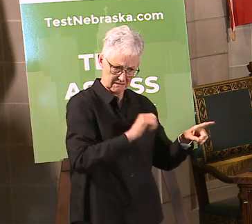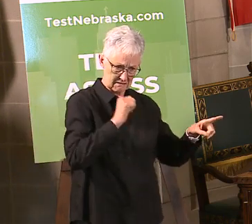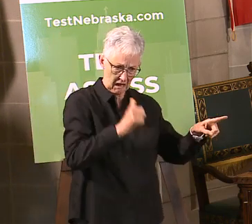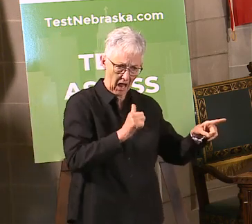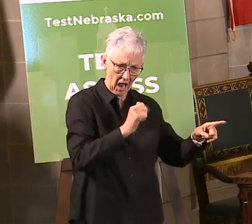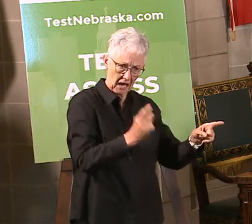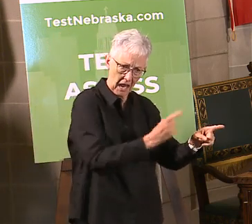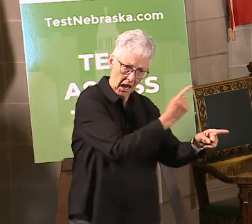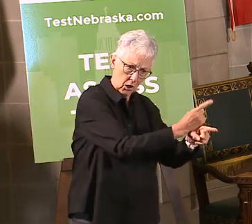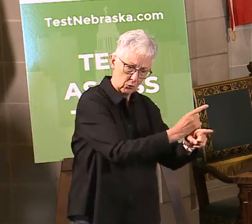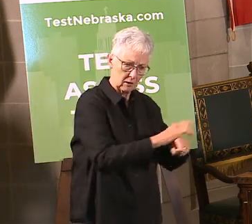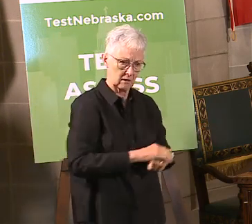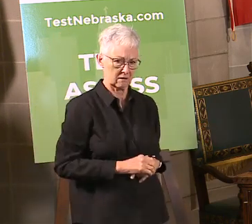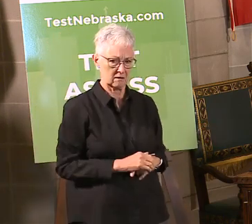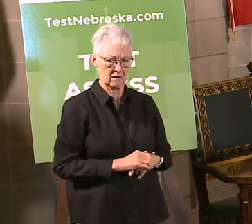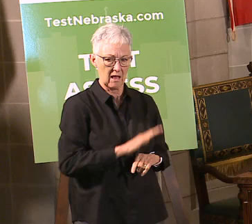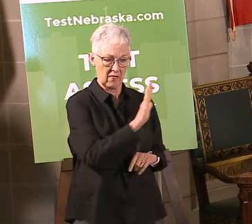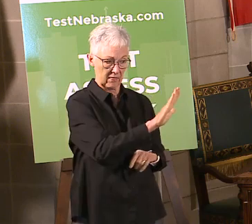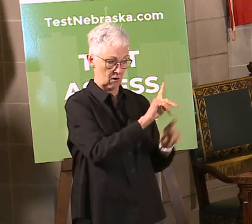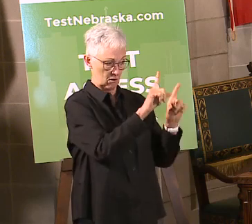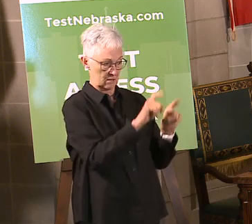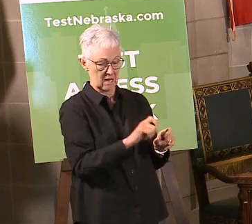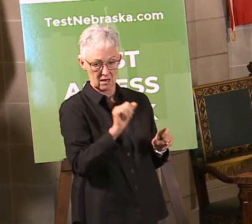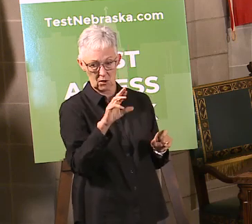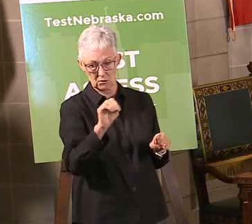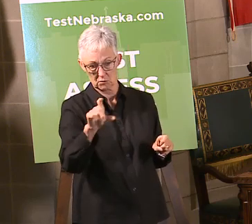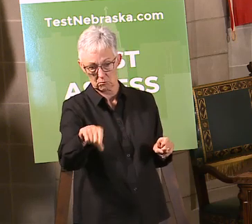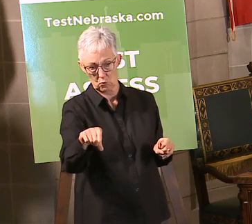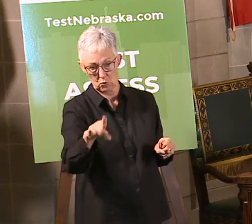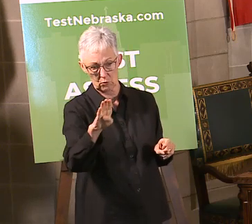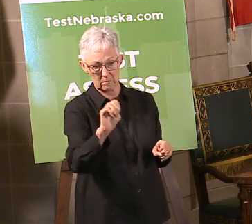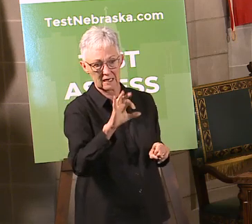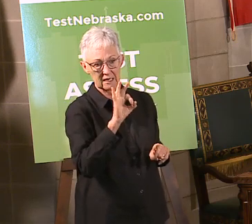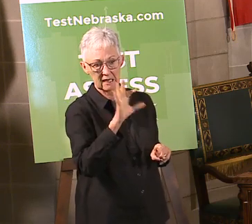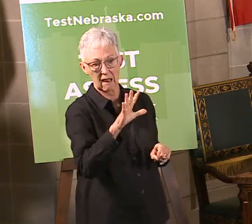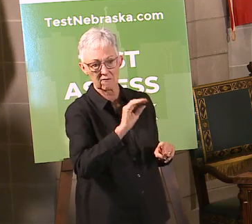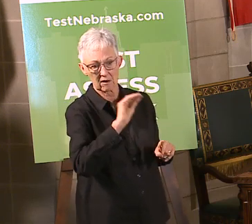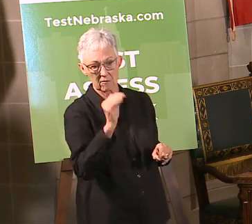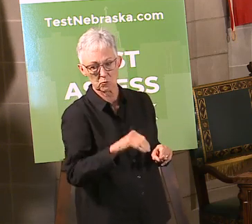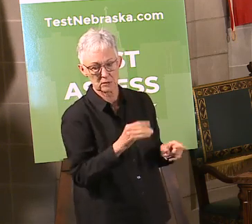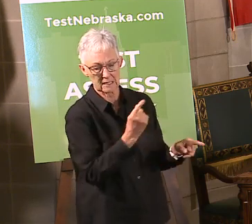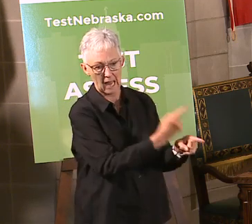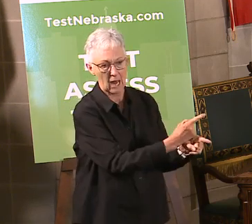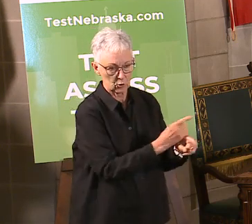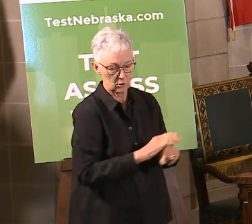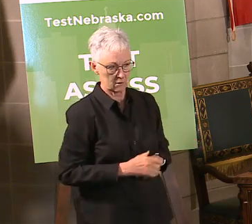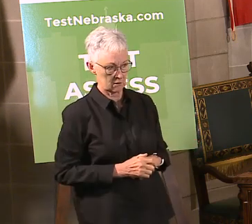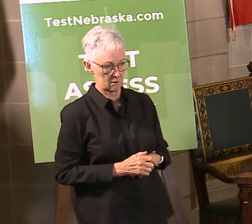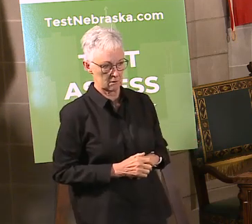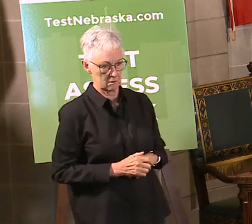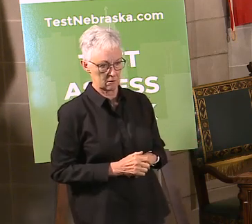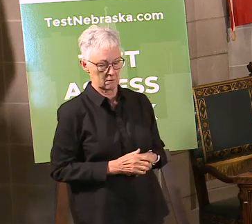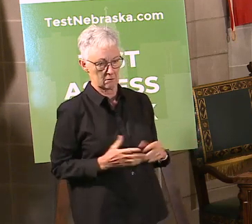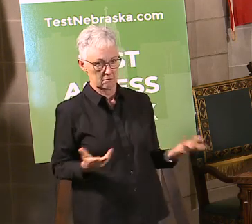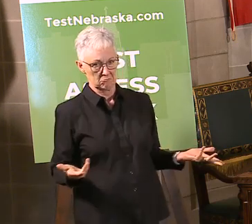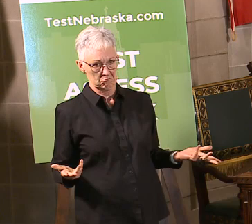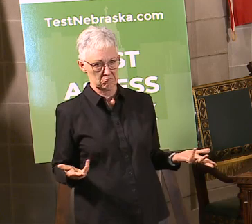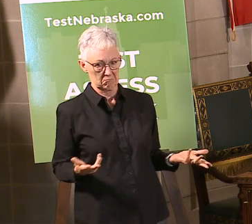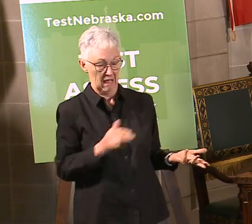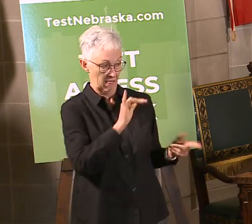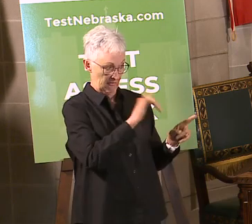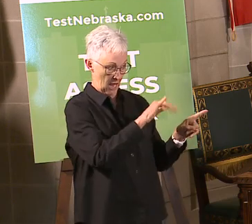% accurate. And then the other question was, why do you have a 3% testing positive rate versus,